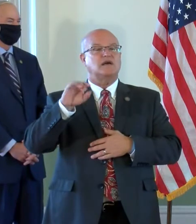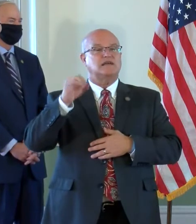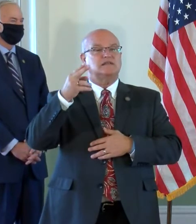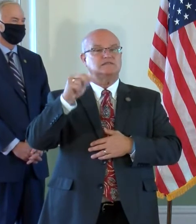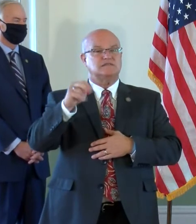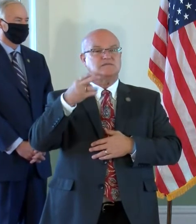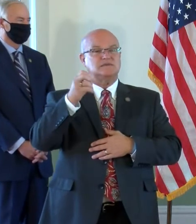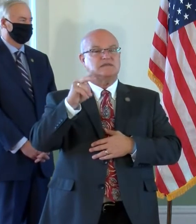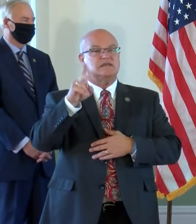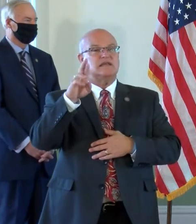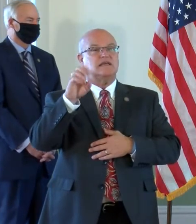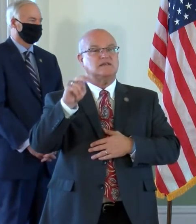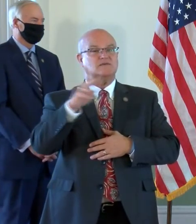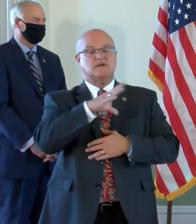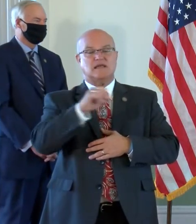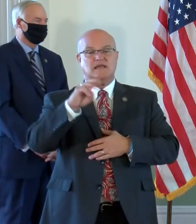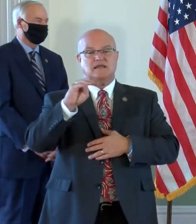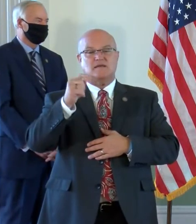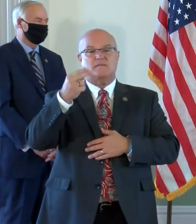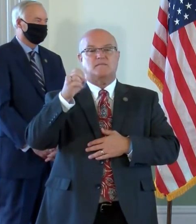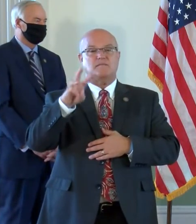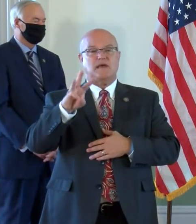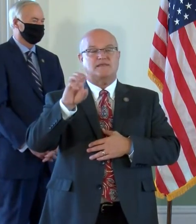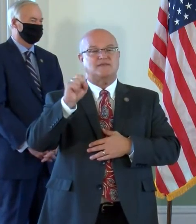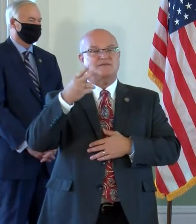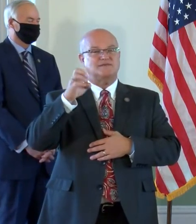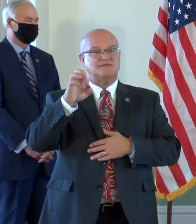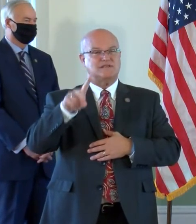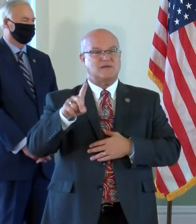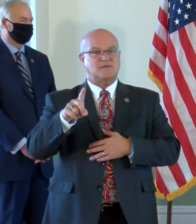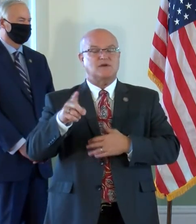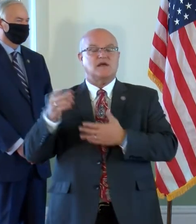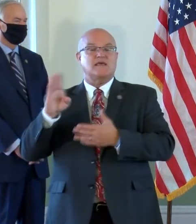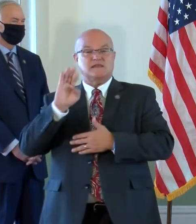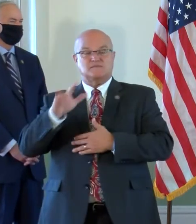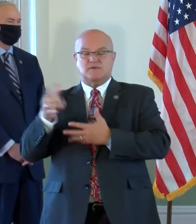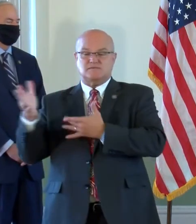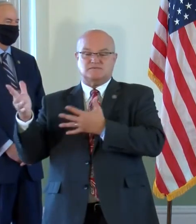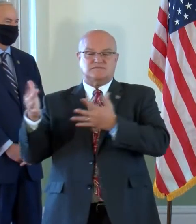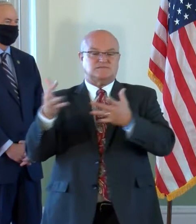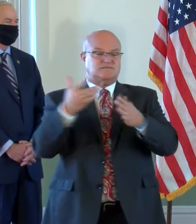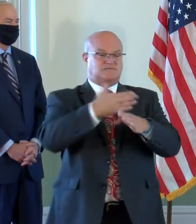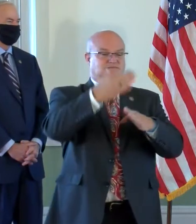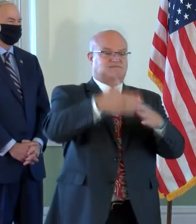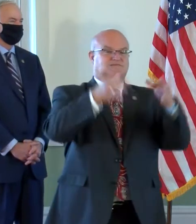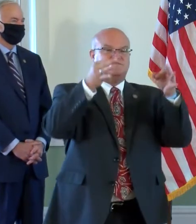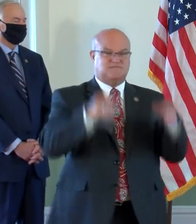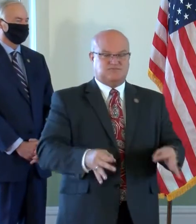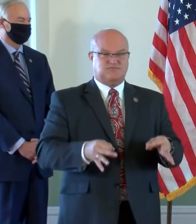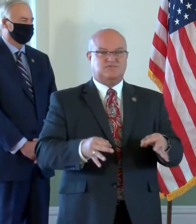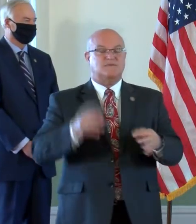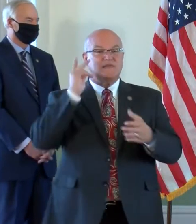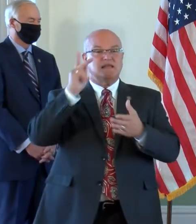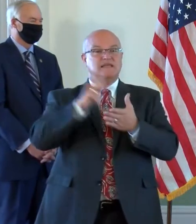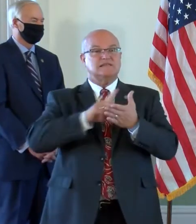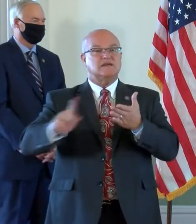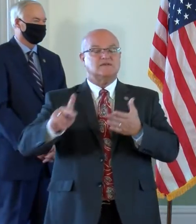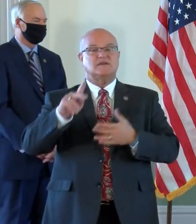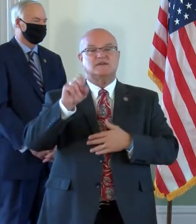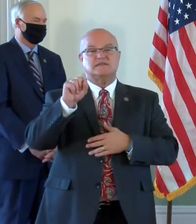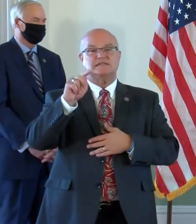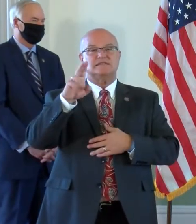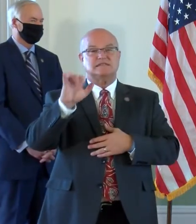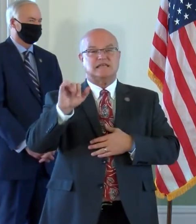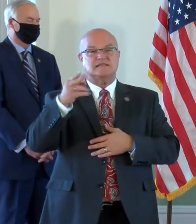Jim Hendren and Speaker of the House Matthew Shepard, who worked to bring the bill to completion. Secretary of Parks, Heritage and Tourism, Stacey